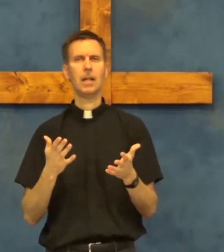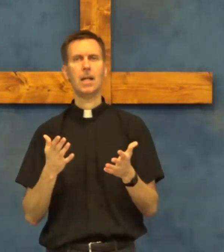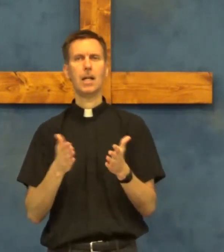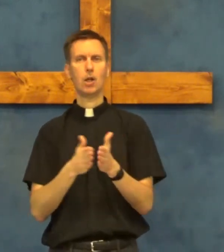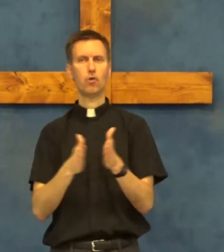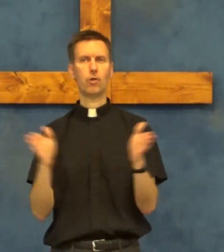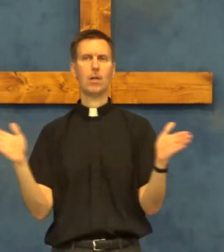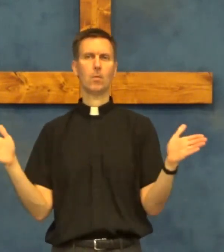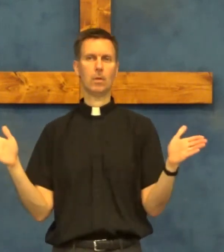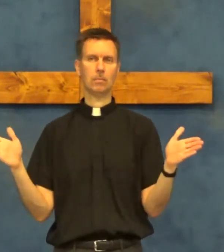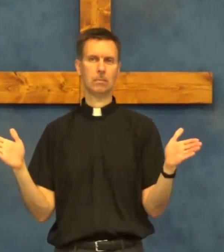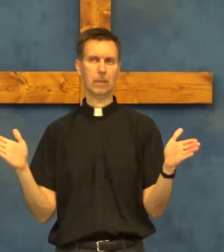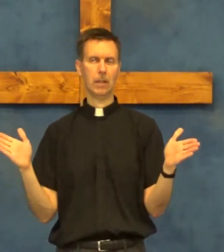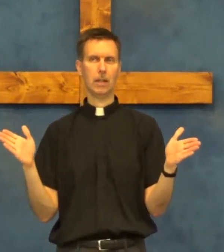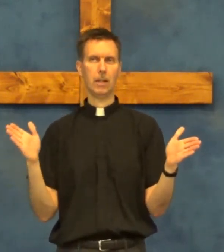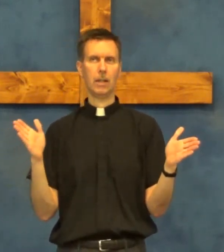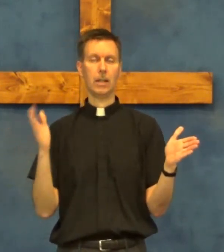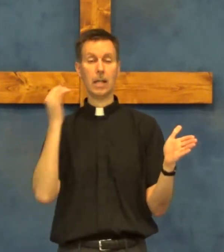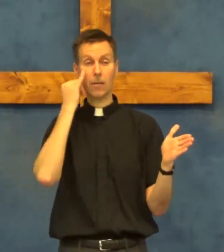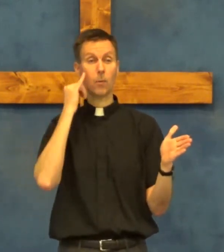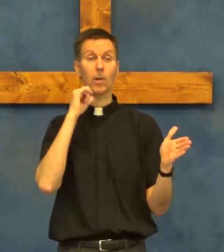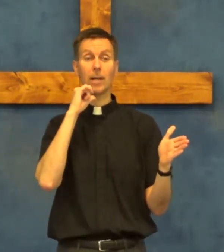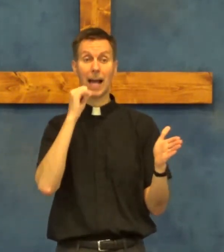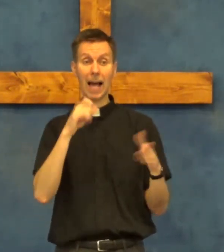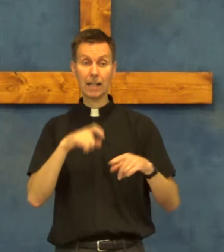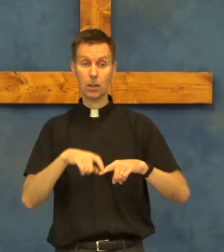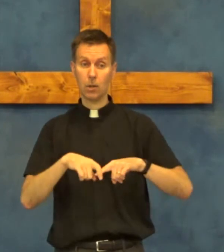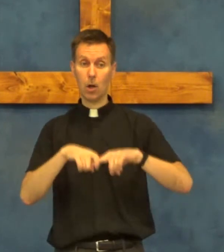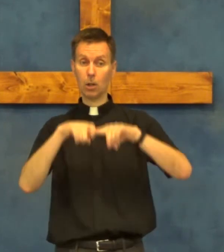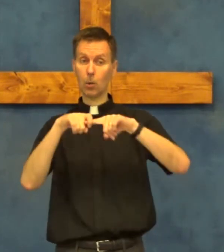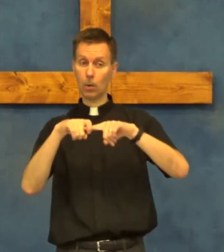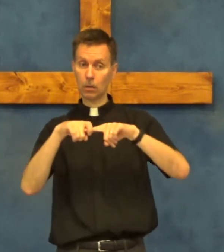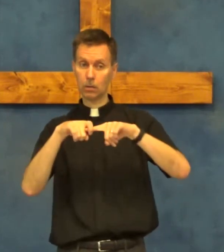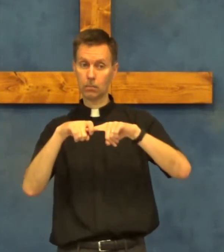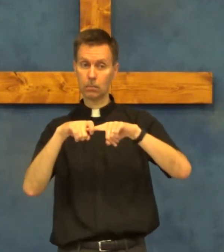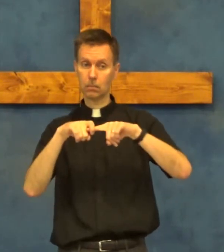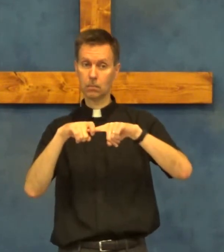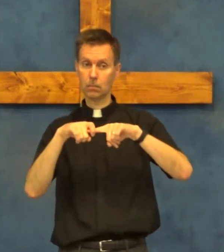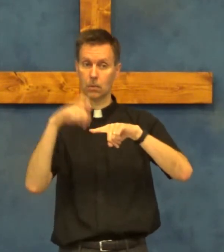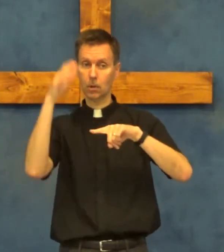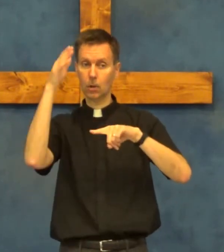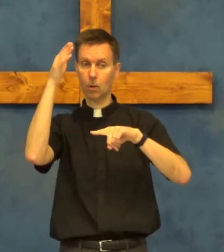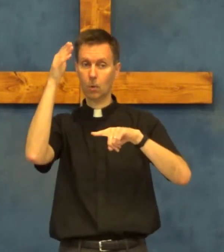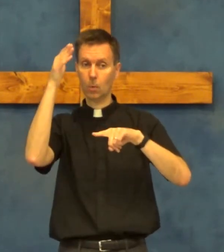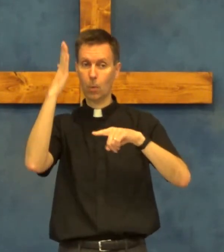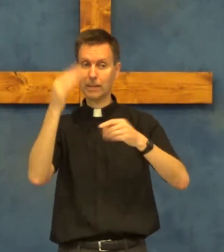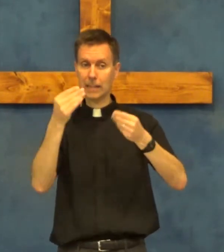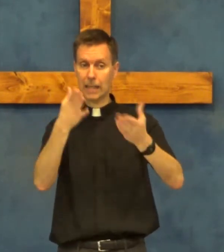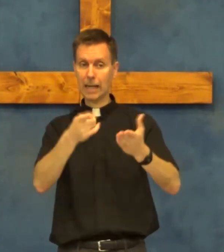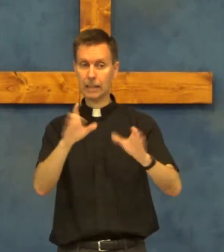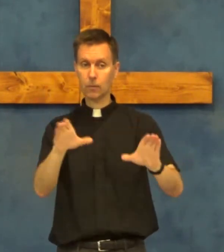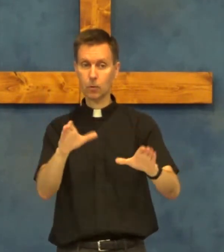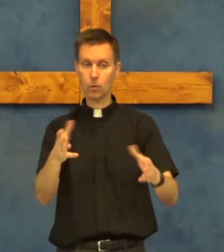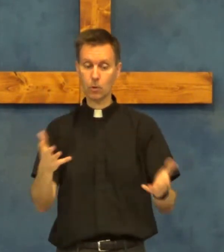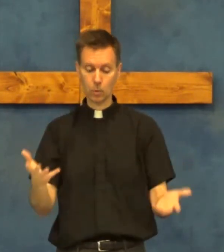in general if we are not on hold what does God give you to do